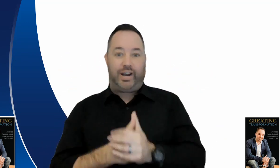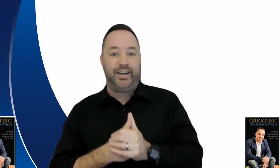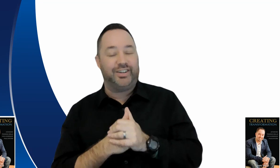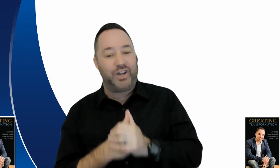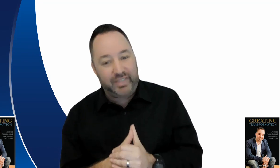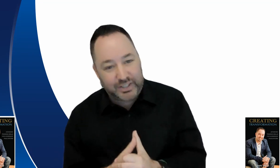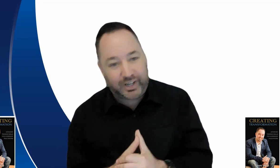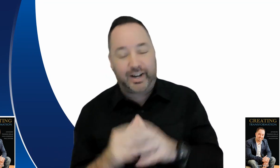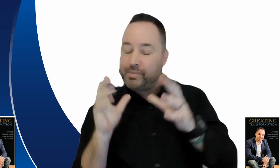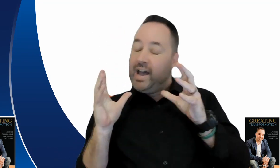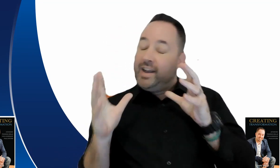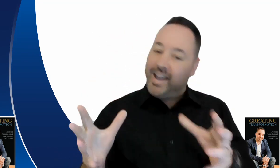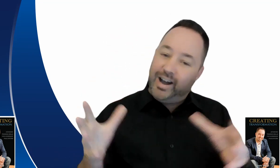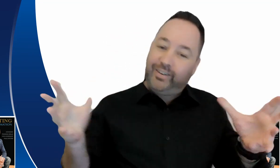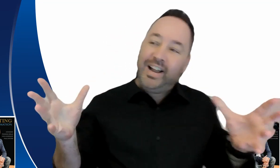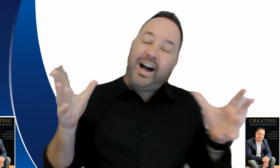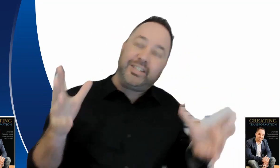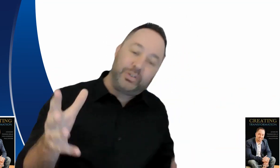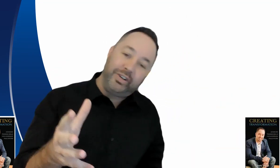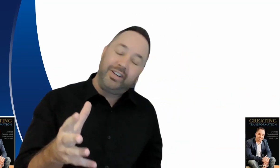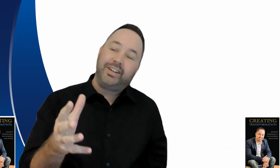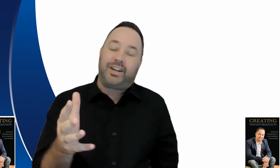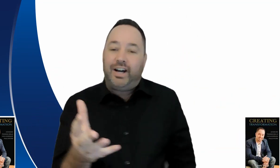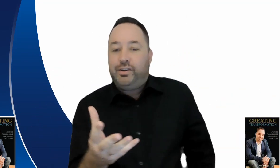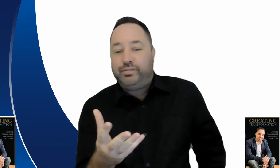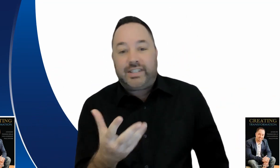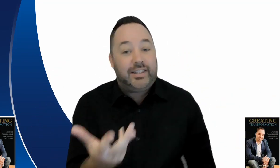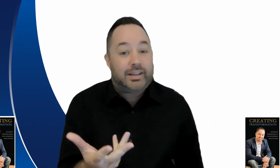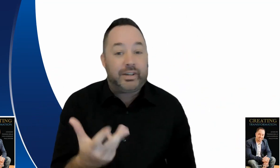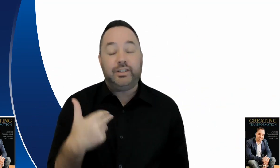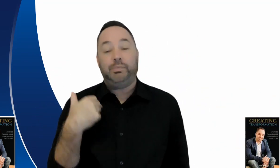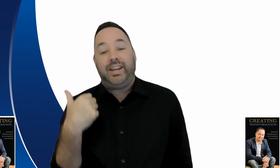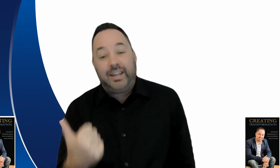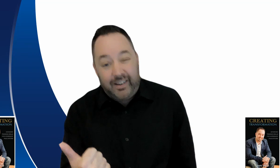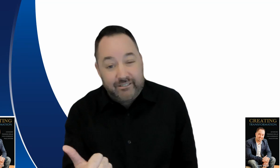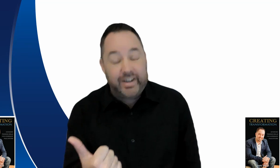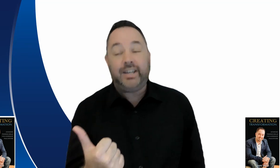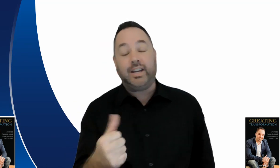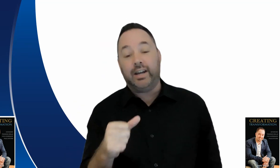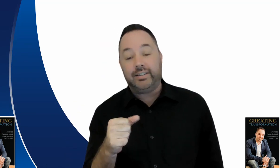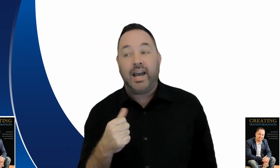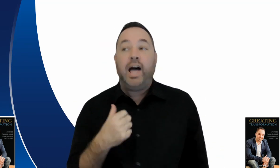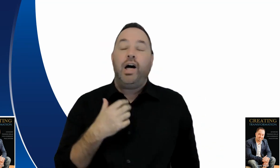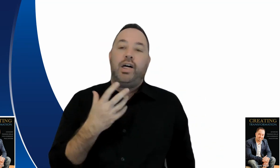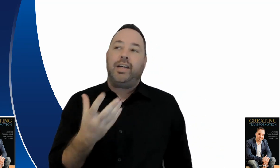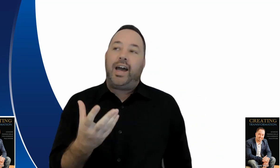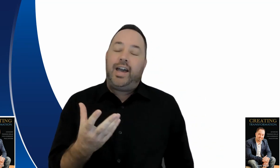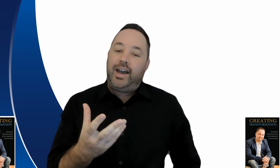trainer don't be that trainer now i just want to kind of say something a little bit inconvenient and